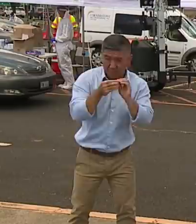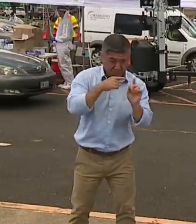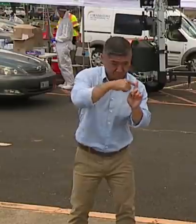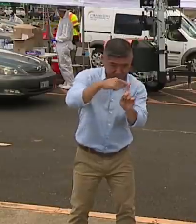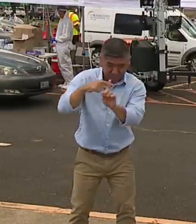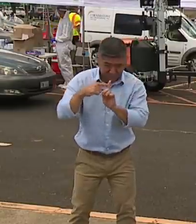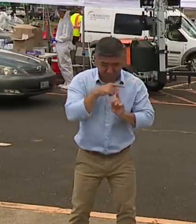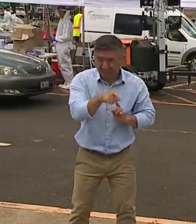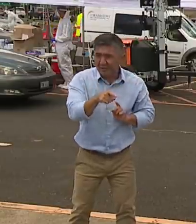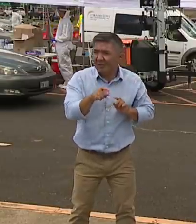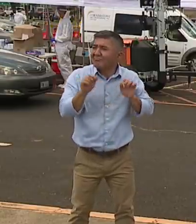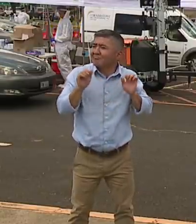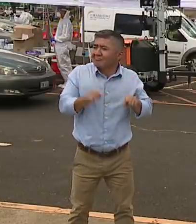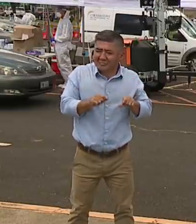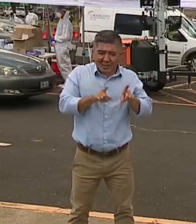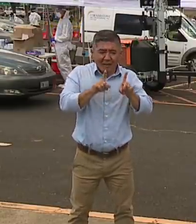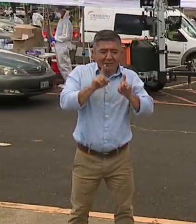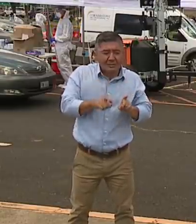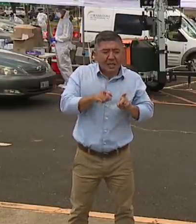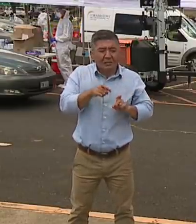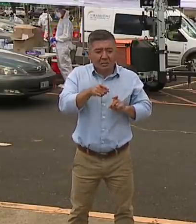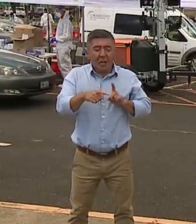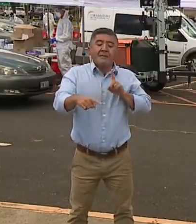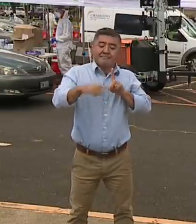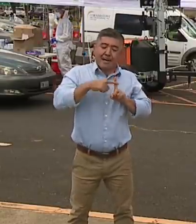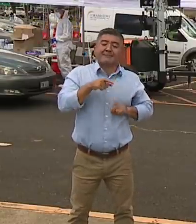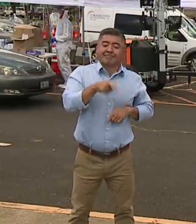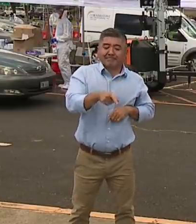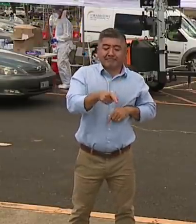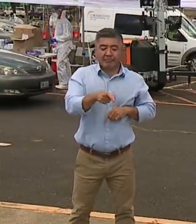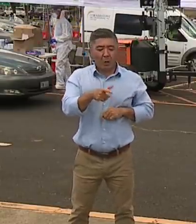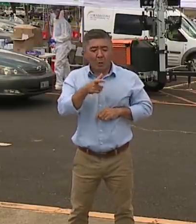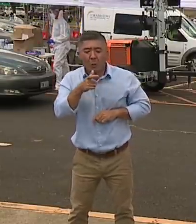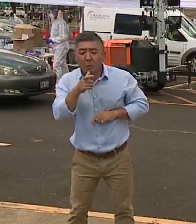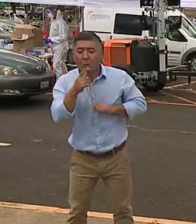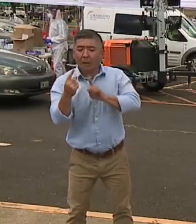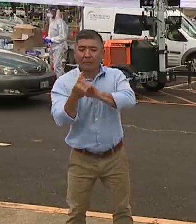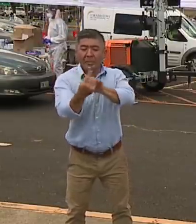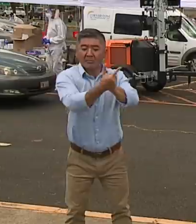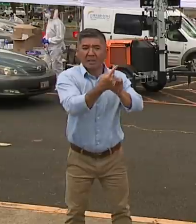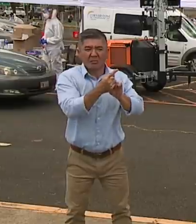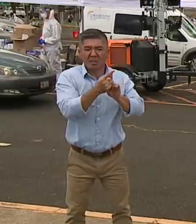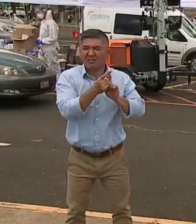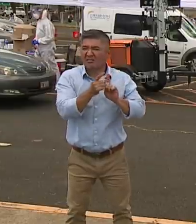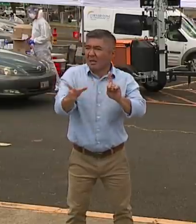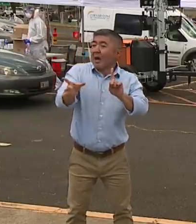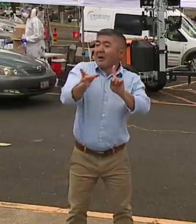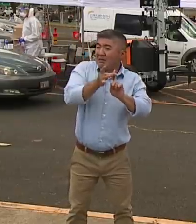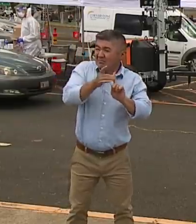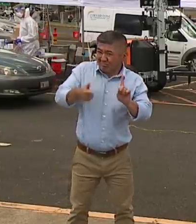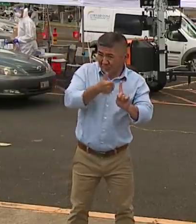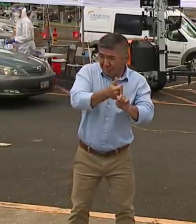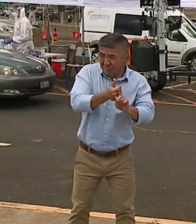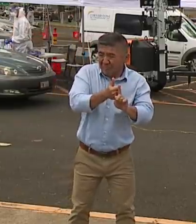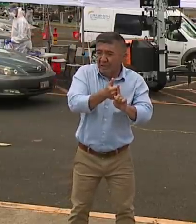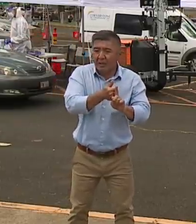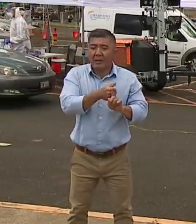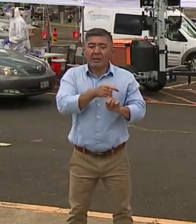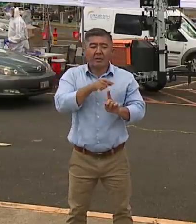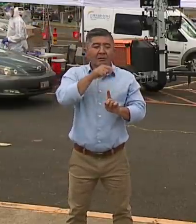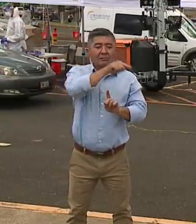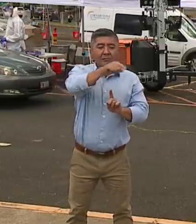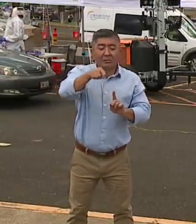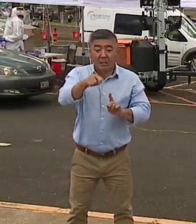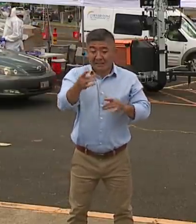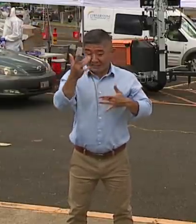test someone, find out they're positive, can contact trace, which is figuring out who else they've been around, and then we can isolate sick individuals